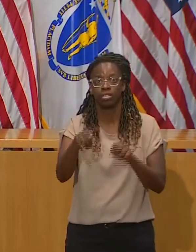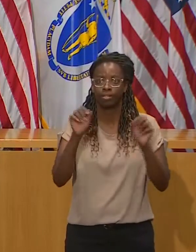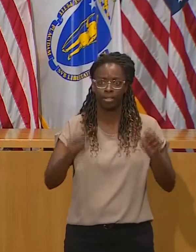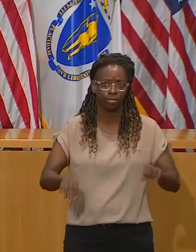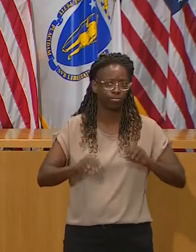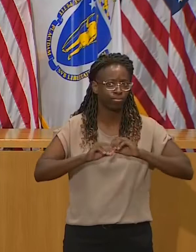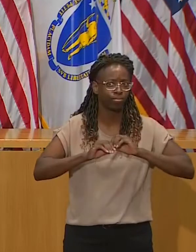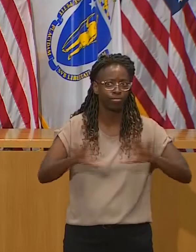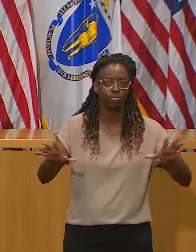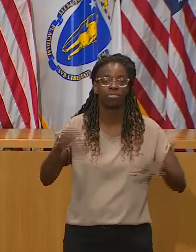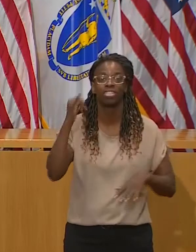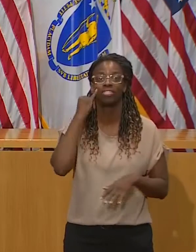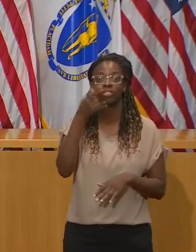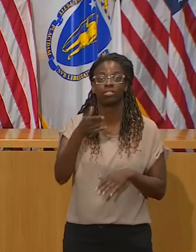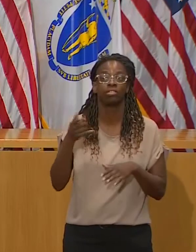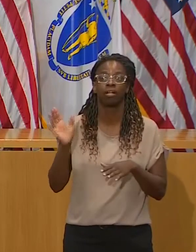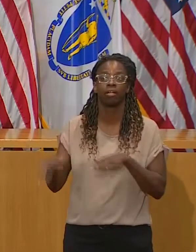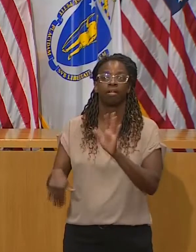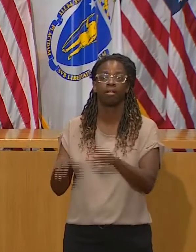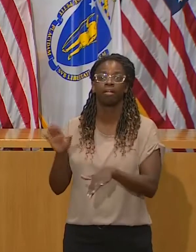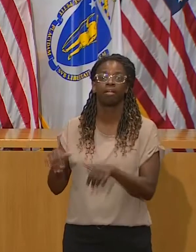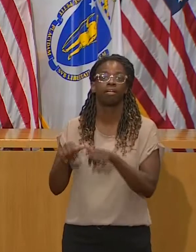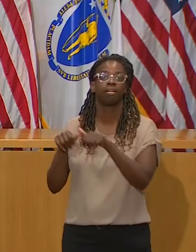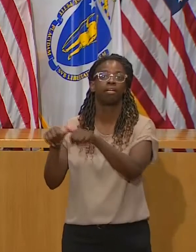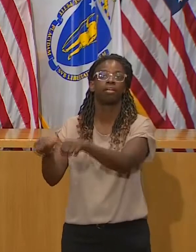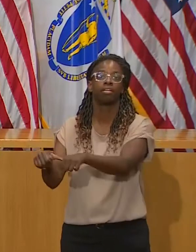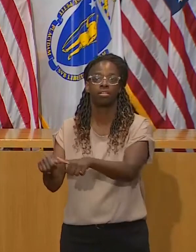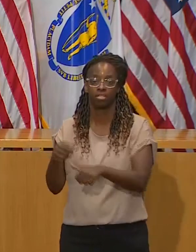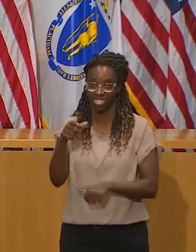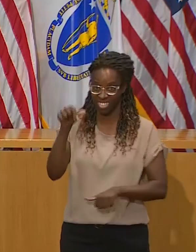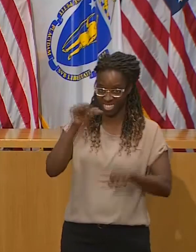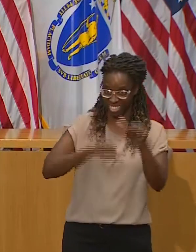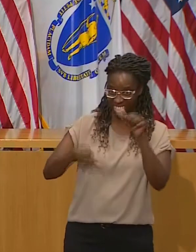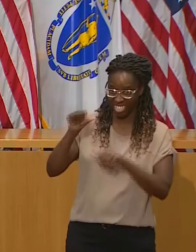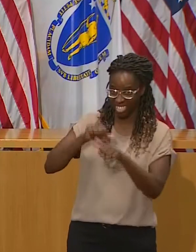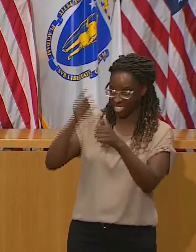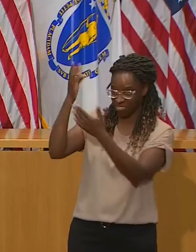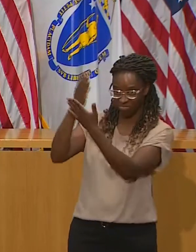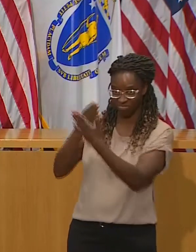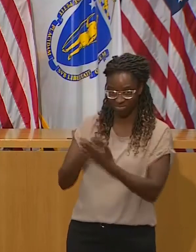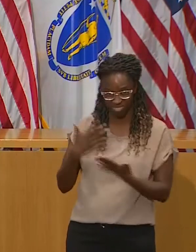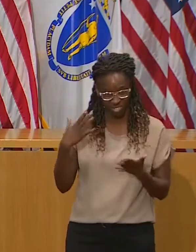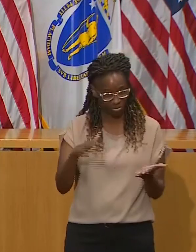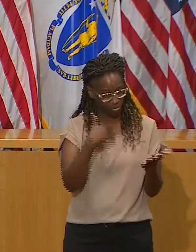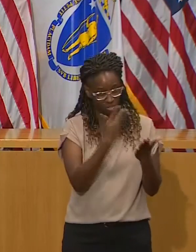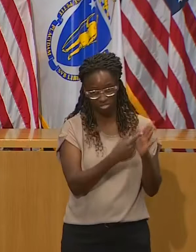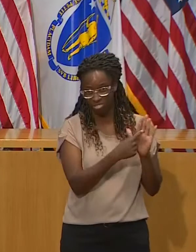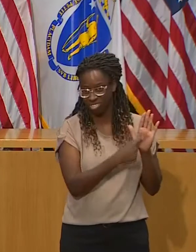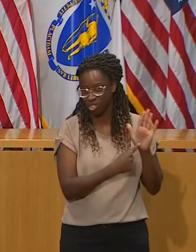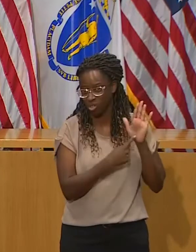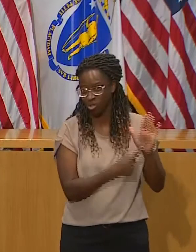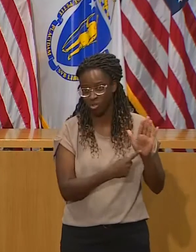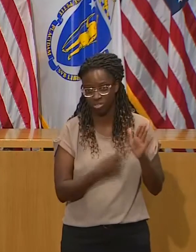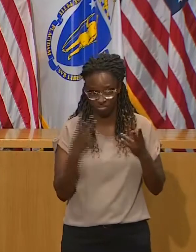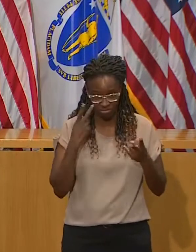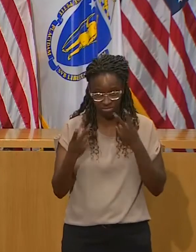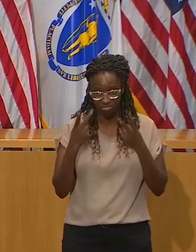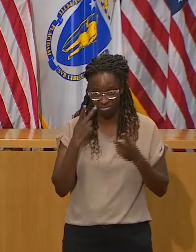evidence out there at this point that this thing cuts the virus's ability to move, especially if both people are wearing it by like 90%.